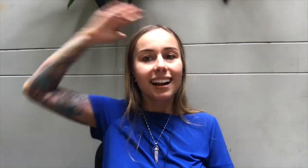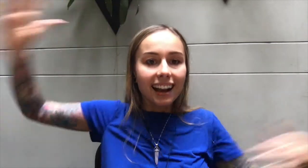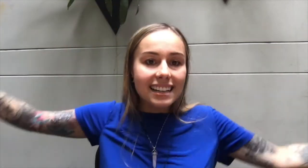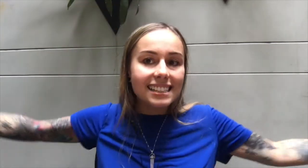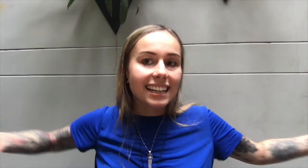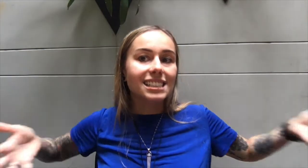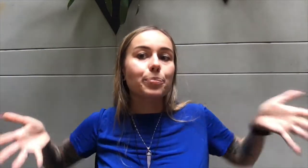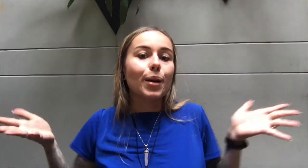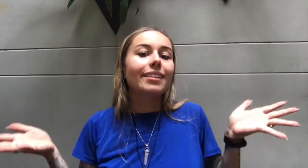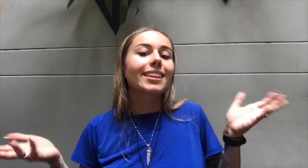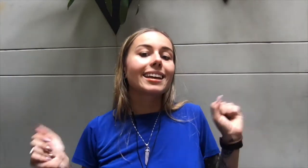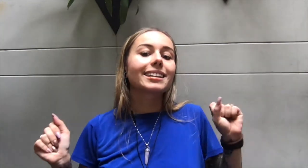Take a deep breath in.